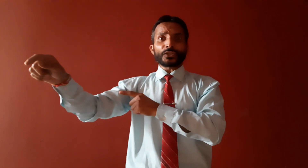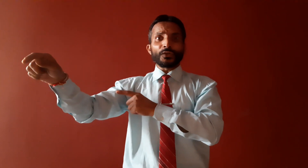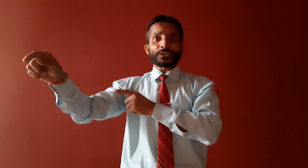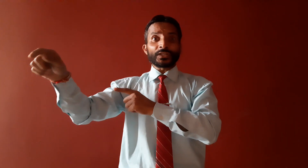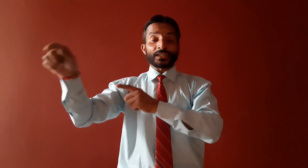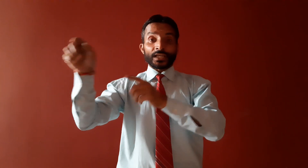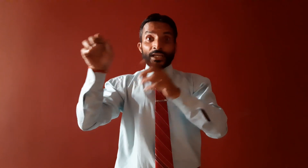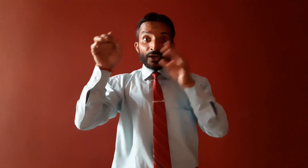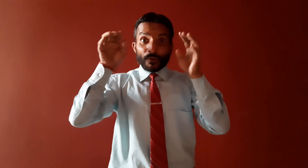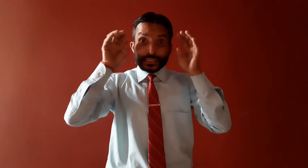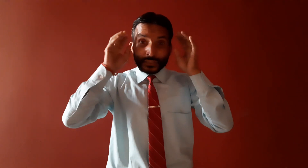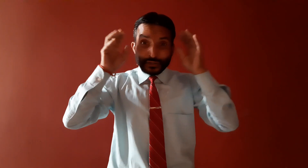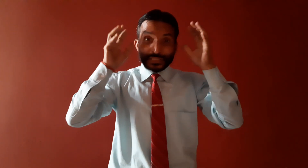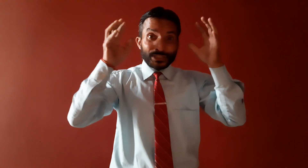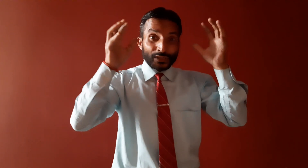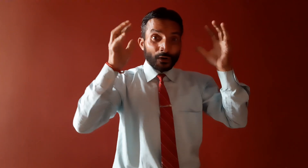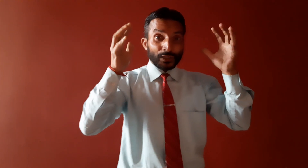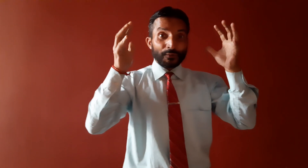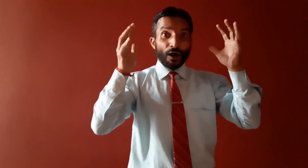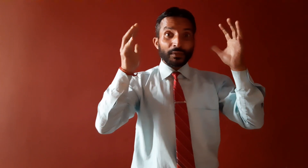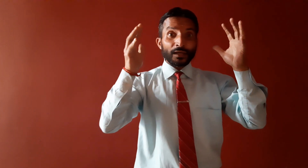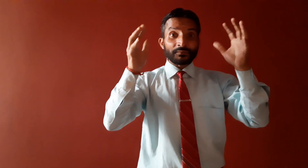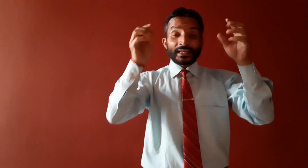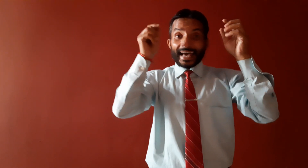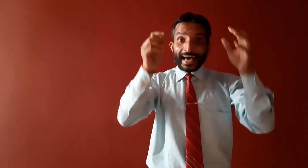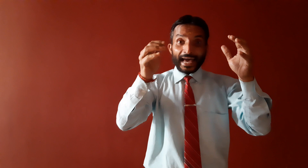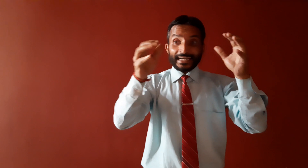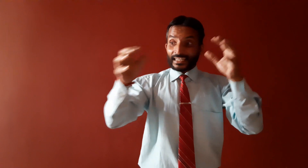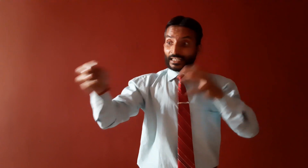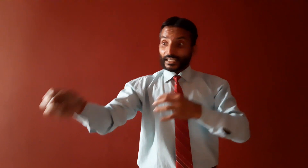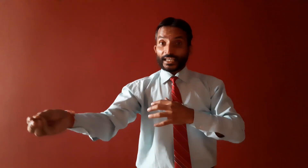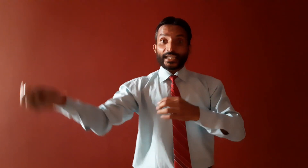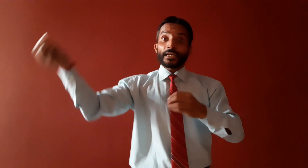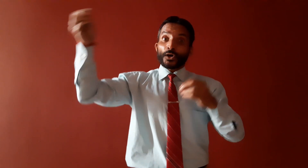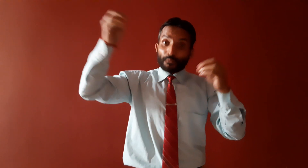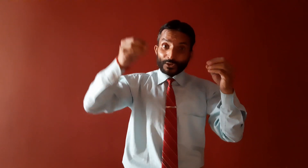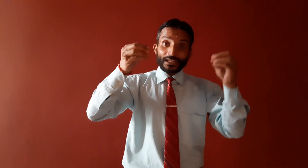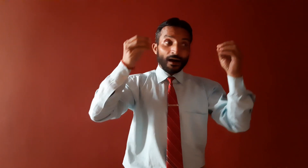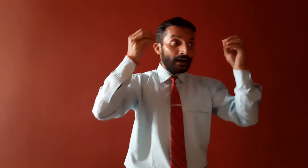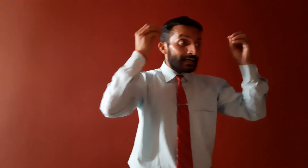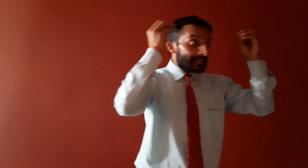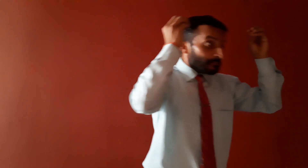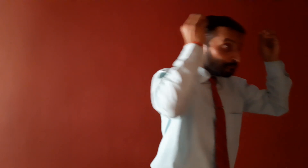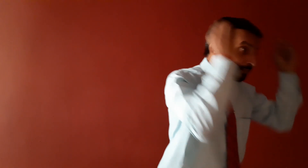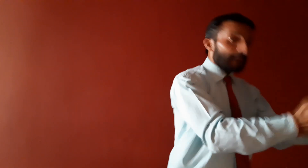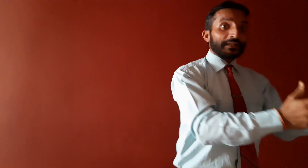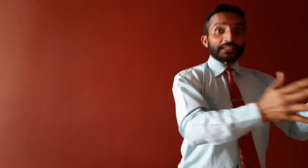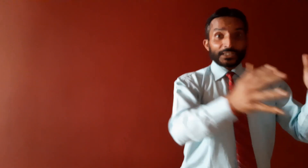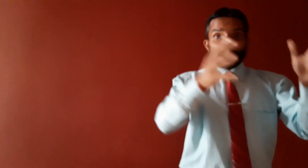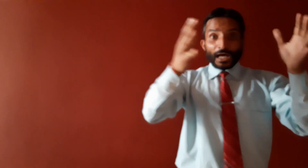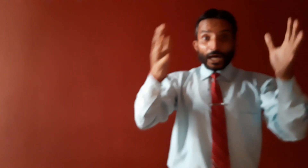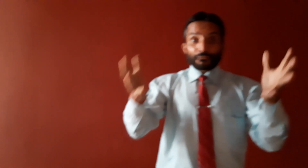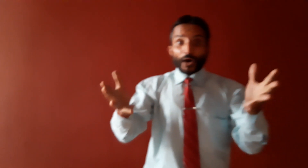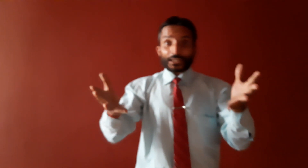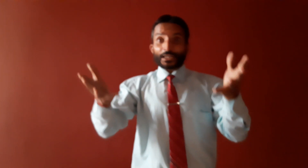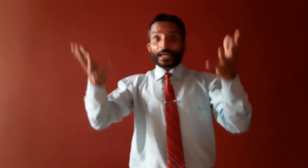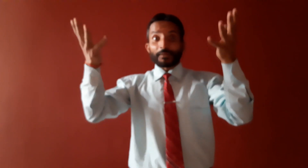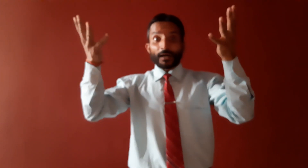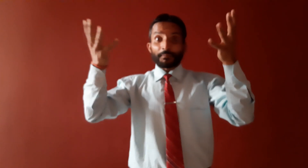solution. He was not thinking on the problem. And he put the pebbles and water came up,